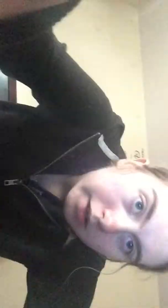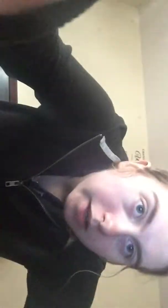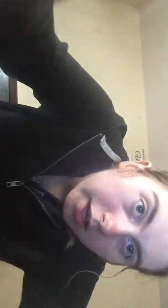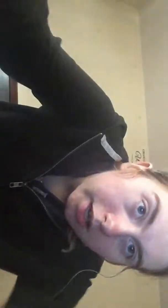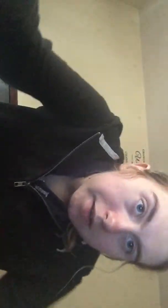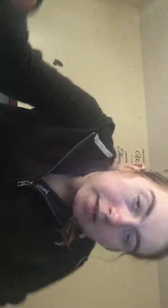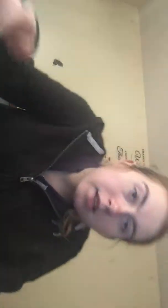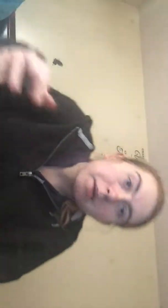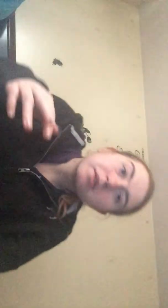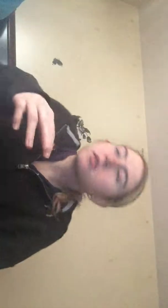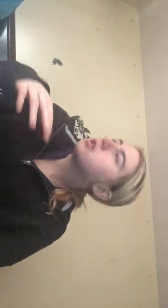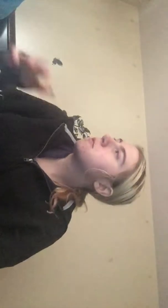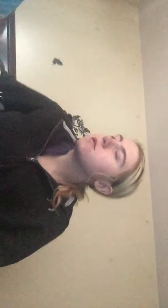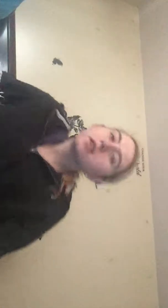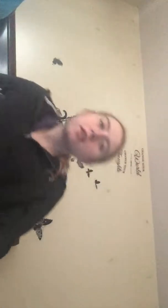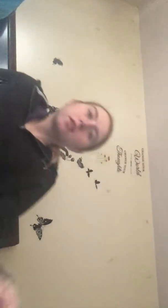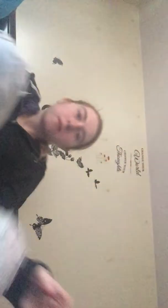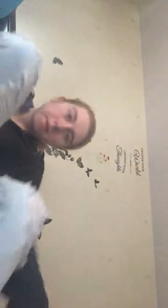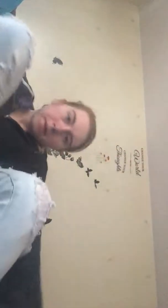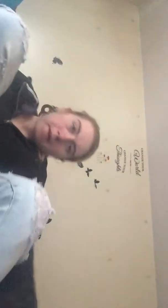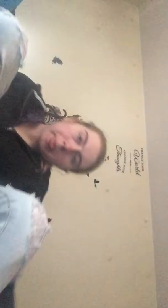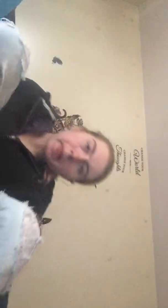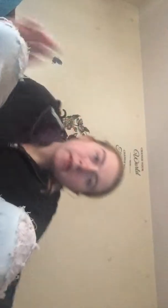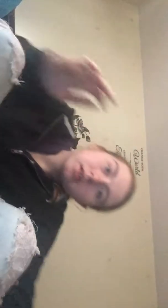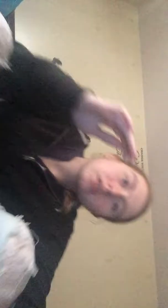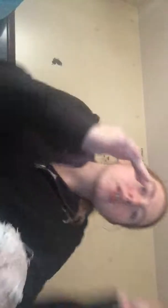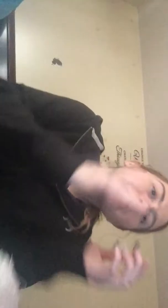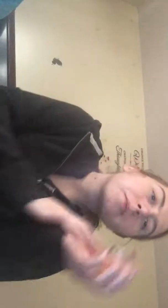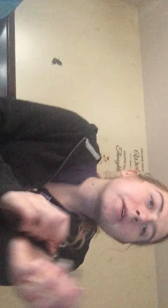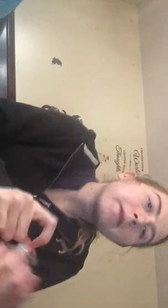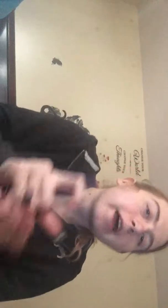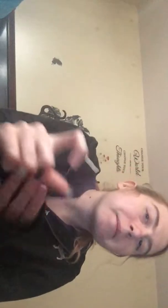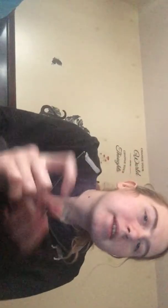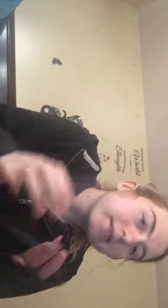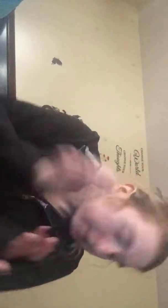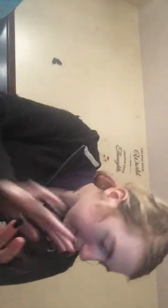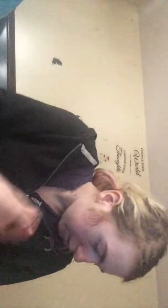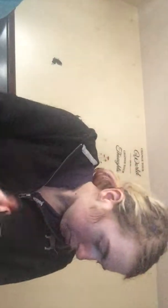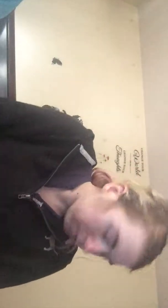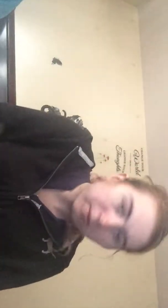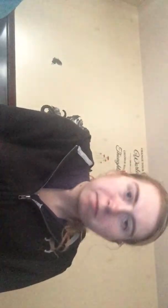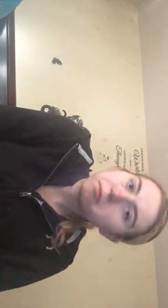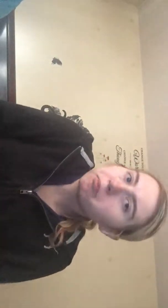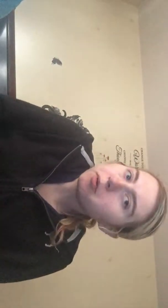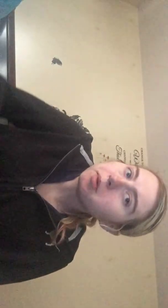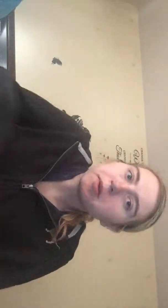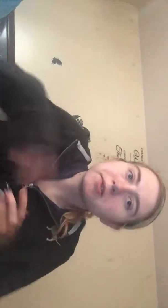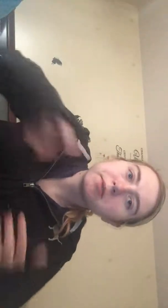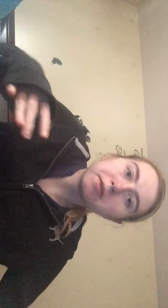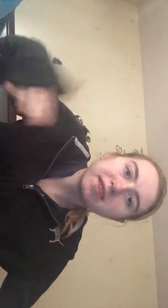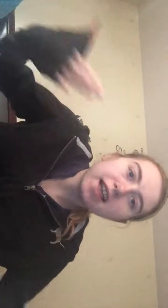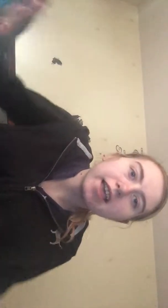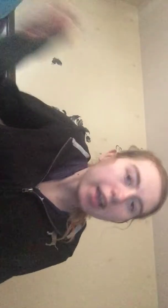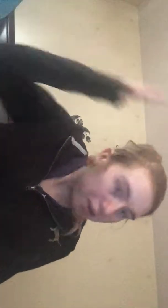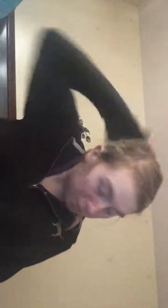hey guys I'm gonna talk about like what happened in Disney World with both my parents when I was um